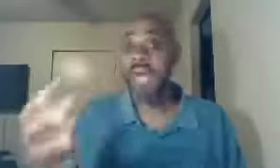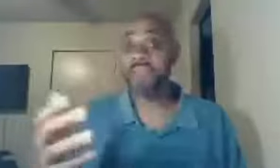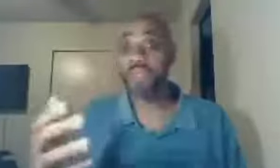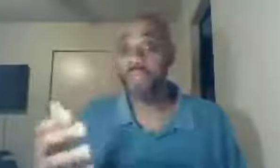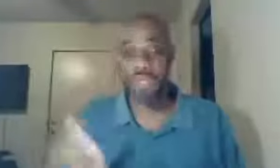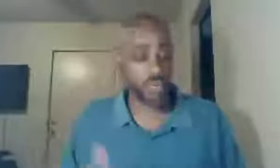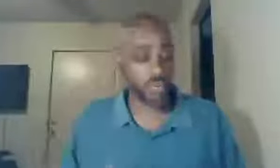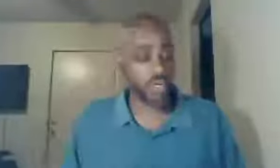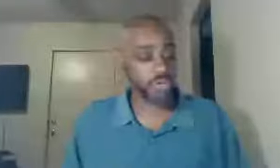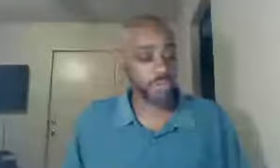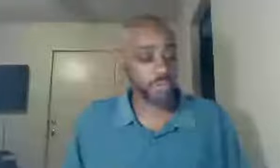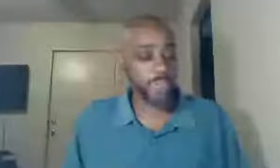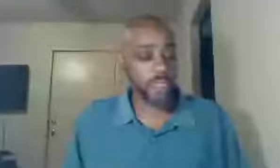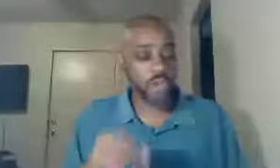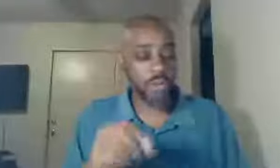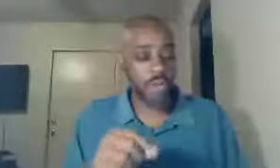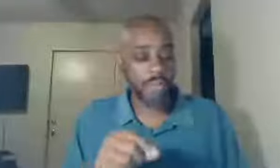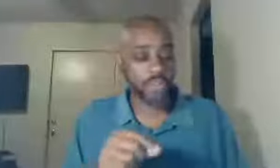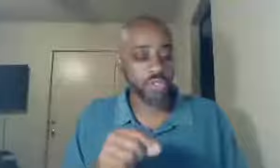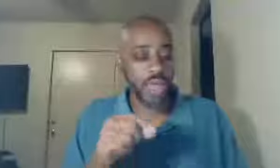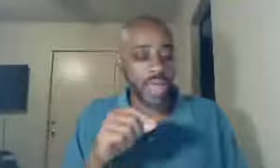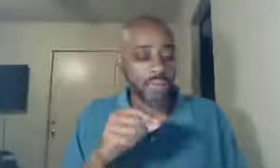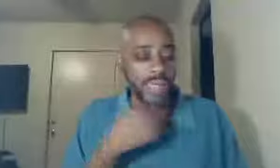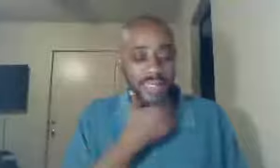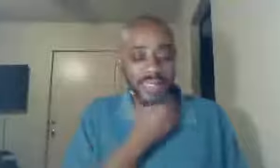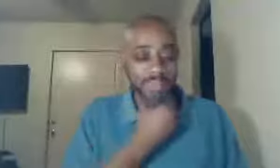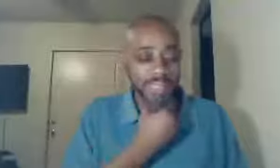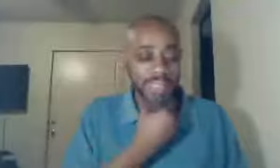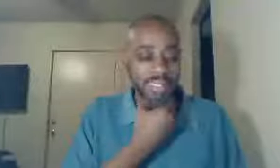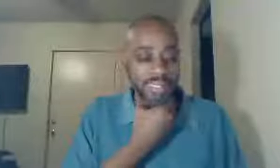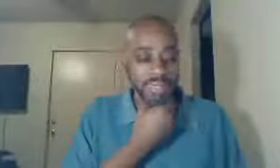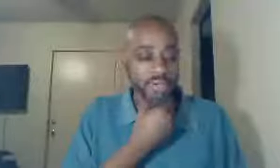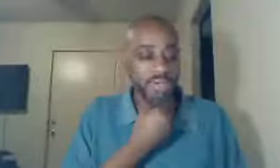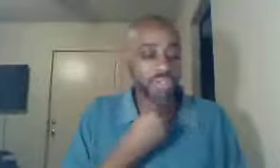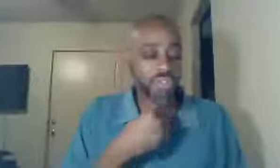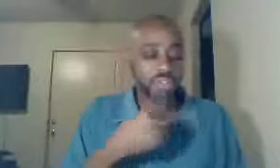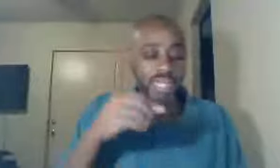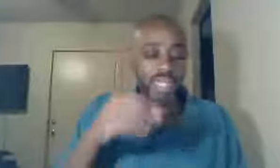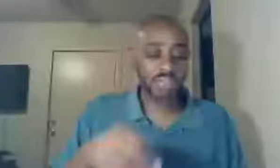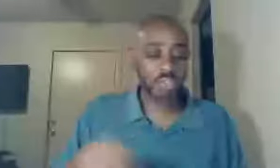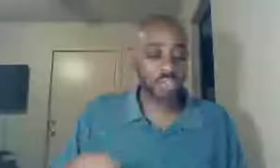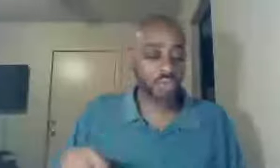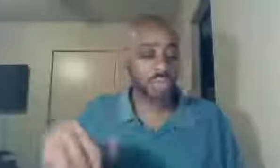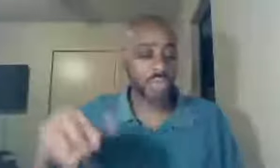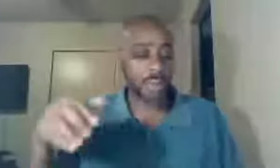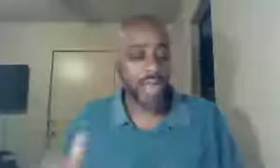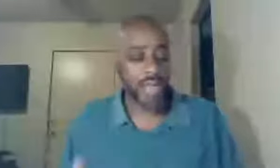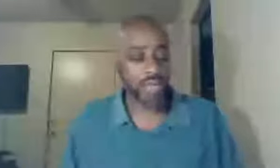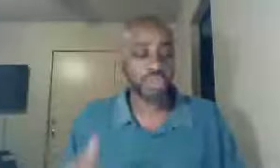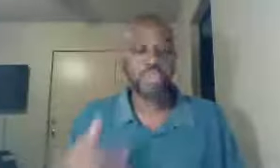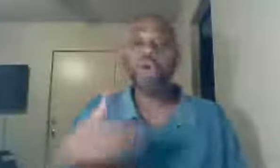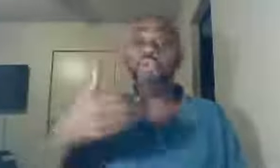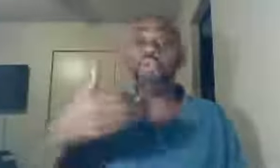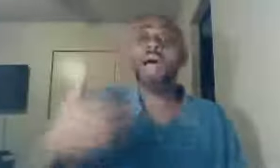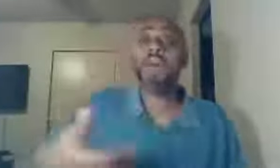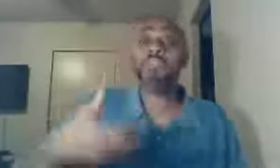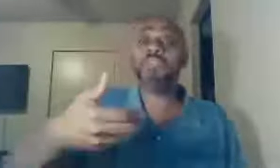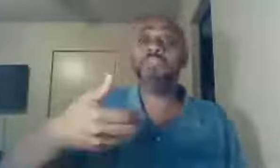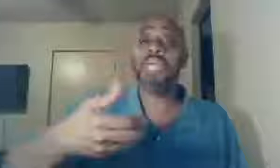out to do, what he was called to do, so I want to make sure, I make this abundantly clear, so they even used Apollos, who so happened to be a